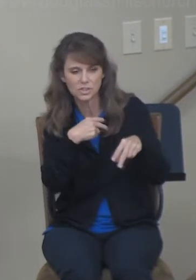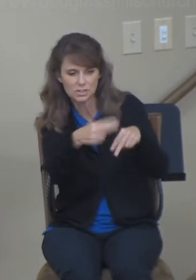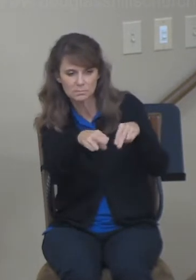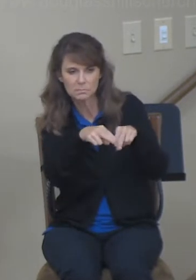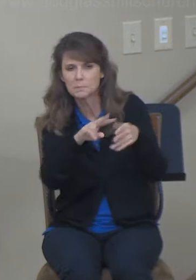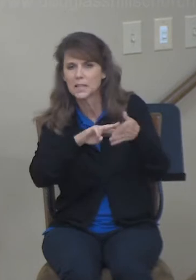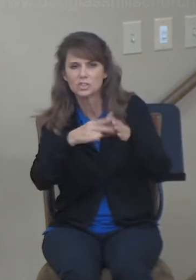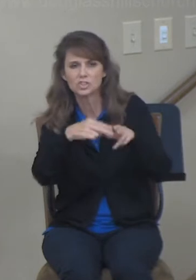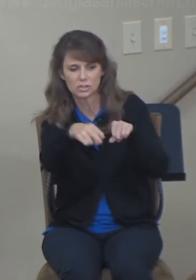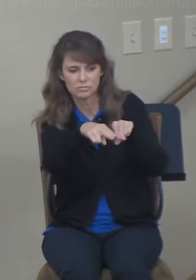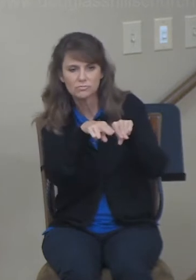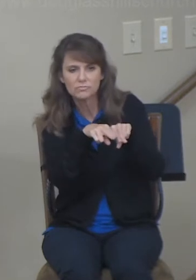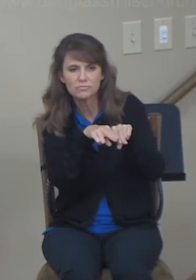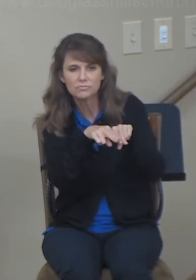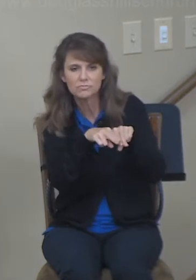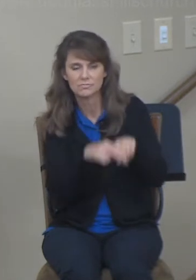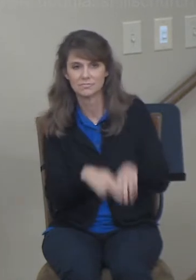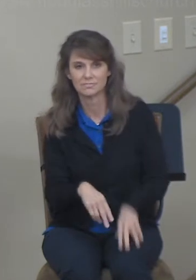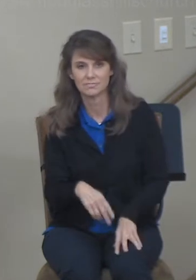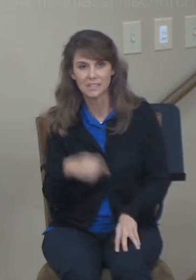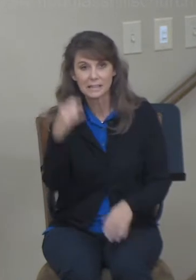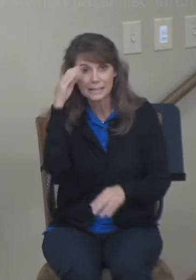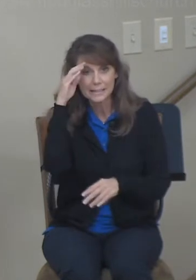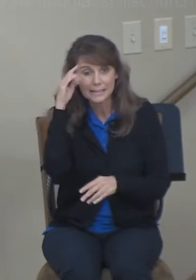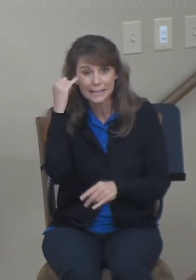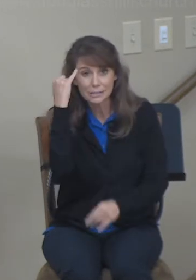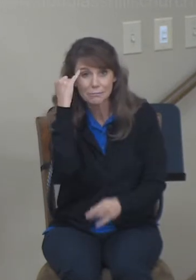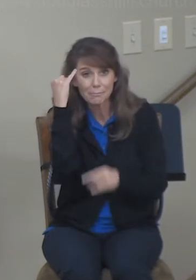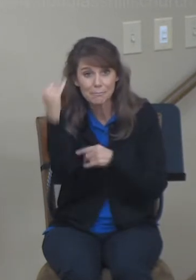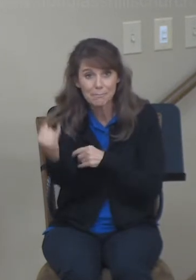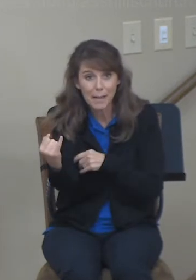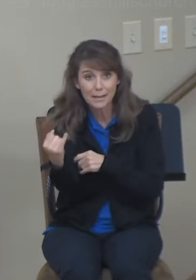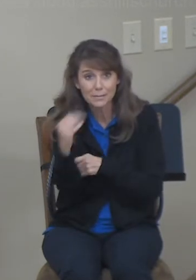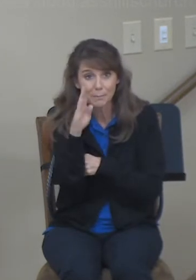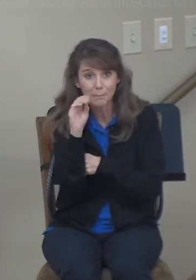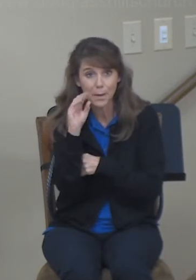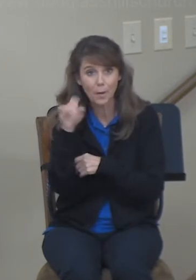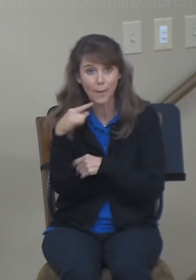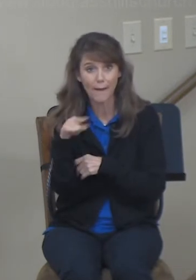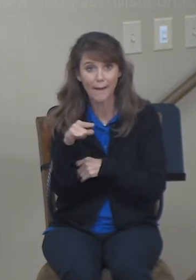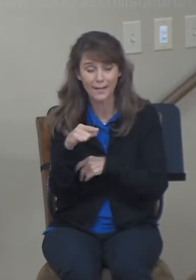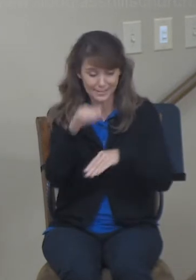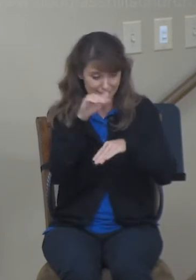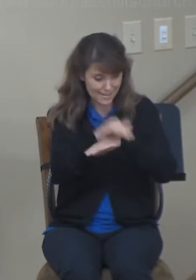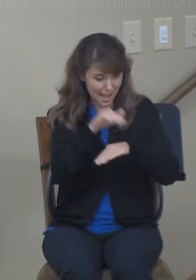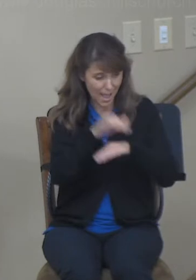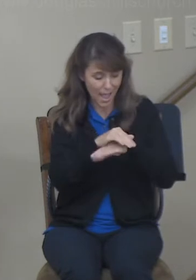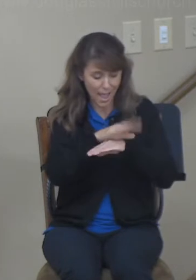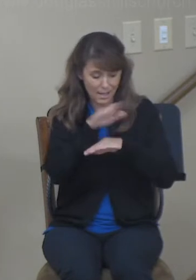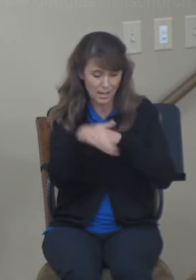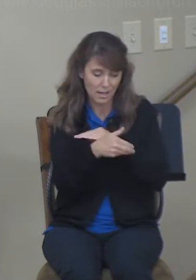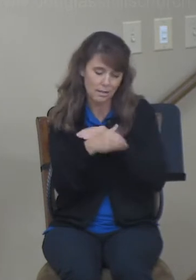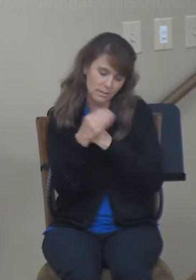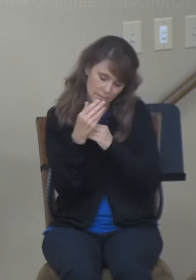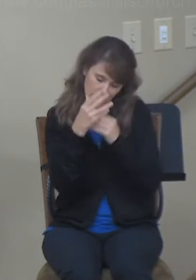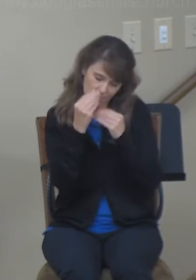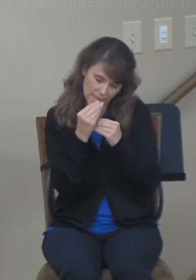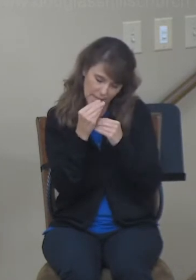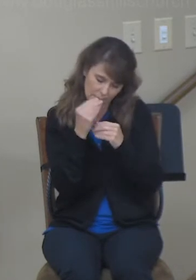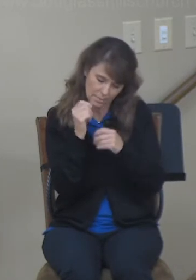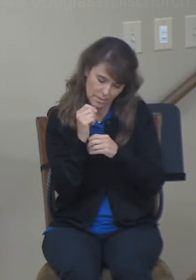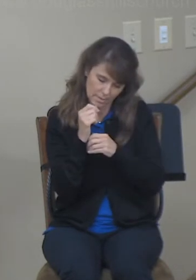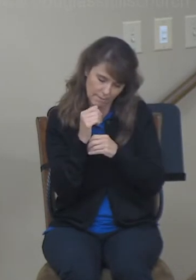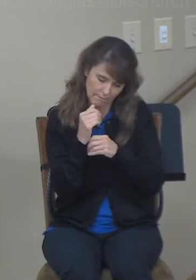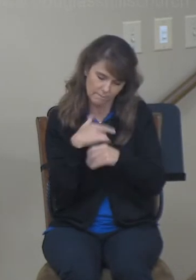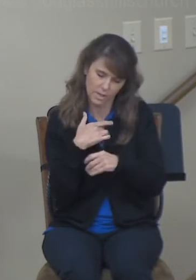imagine just being Boaz there in the middle of the night, and you're laying there on the threshing floor. You had a long day. It's an exciting day. And then all of a sudden, you